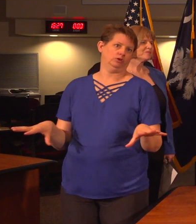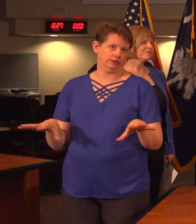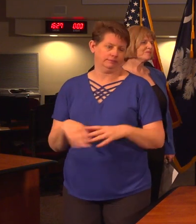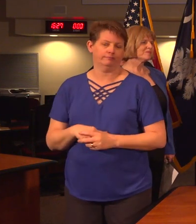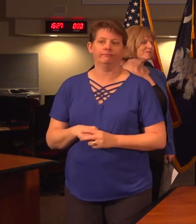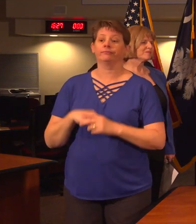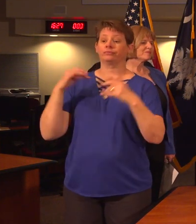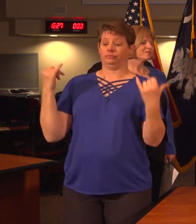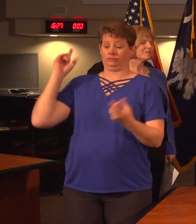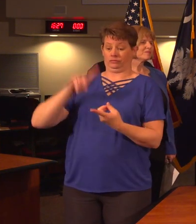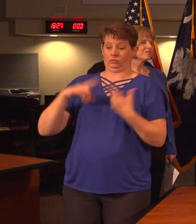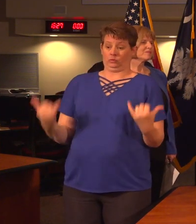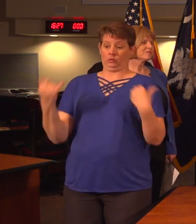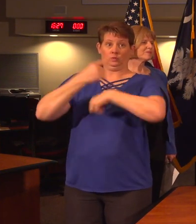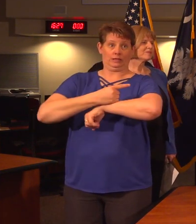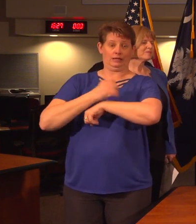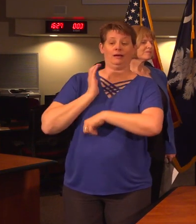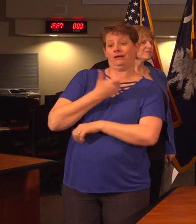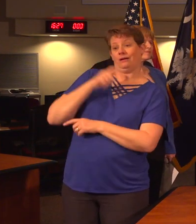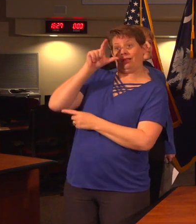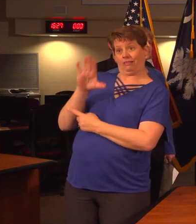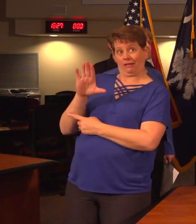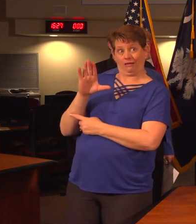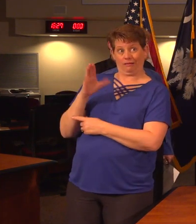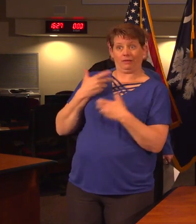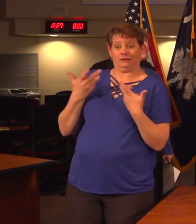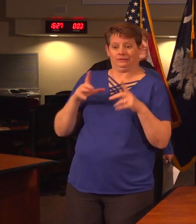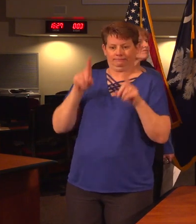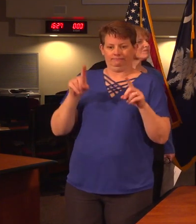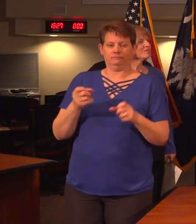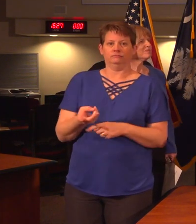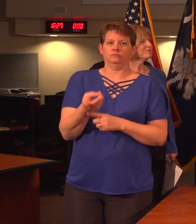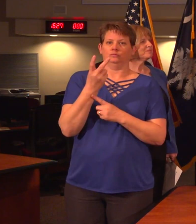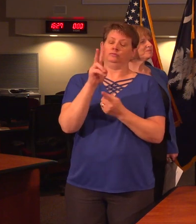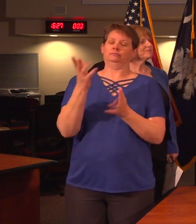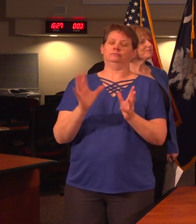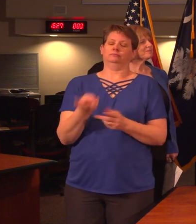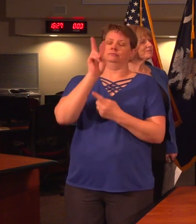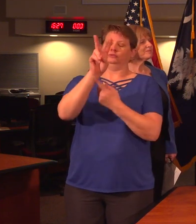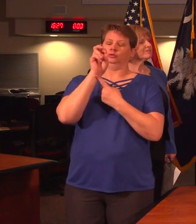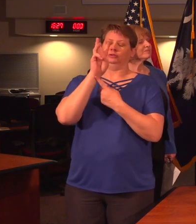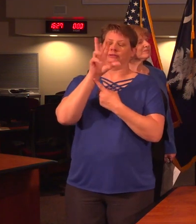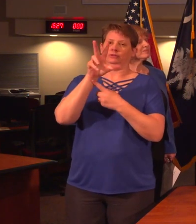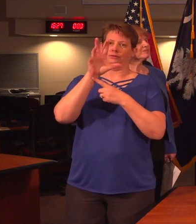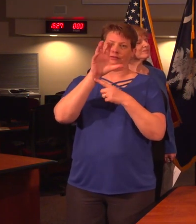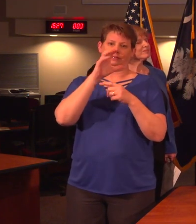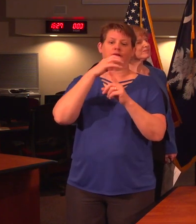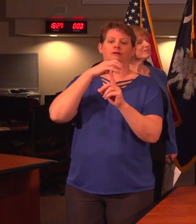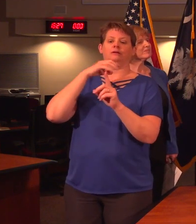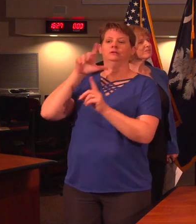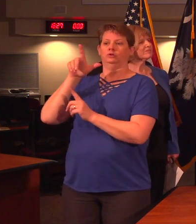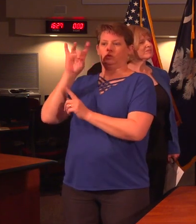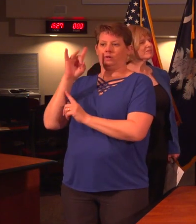To date, DHEC's public health laboratory has conducted 263 tests, 28 positive,